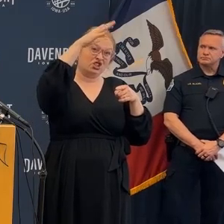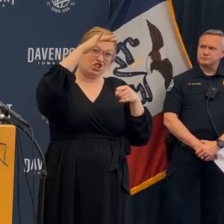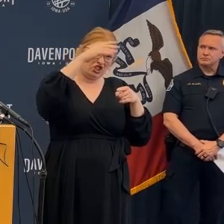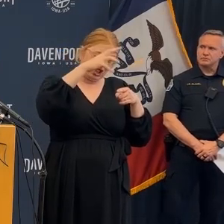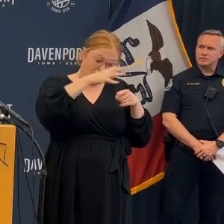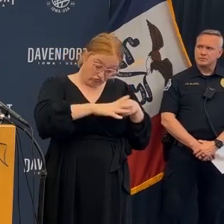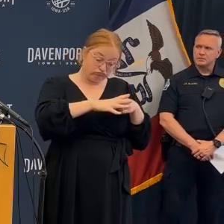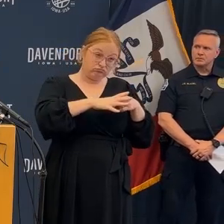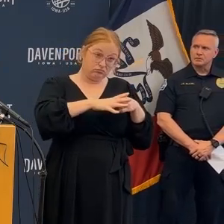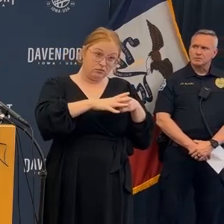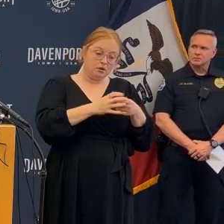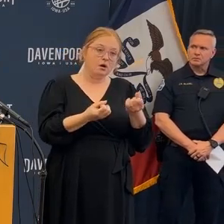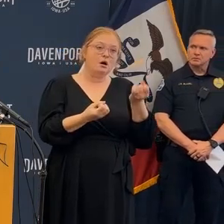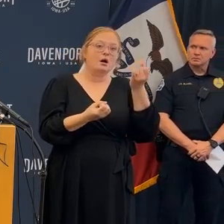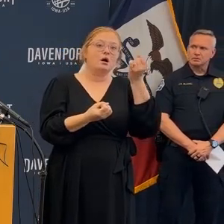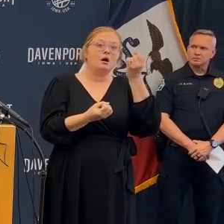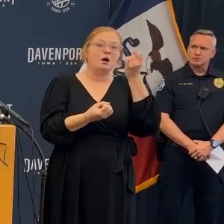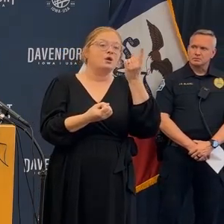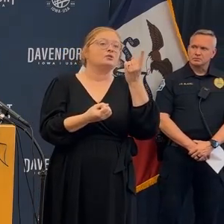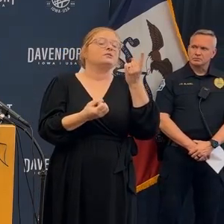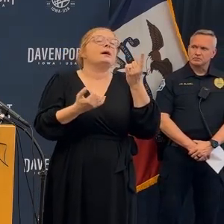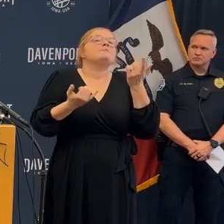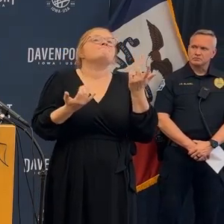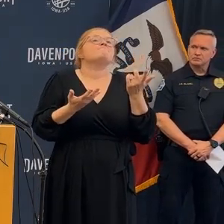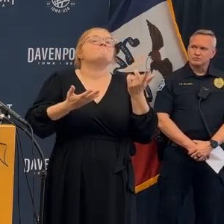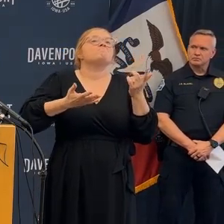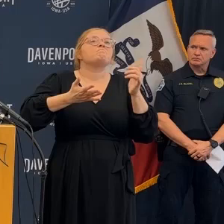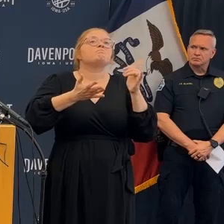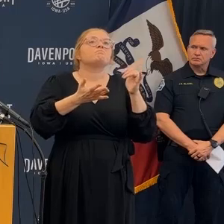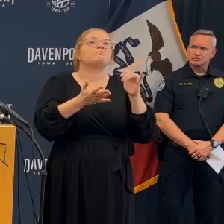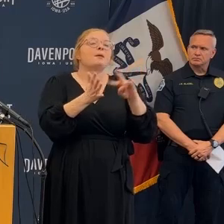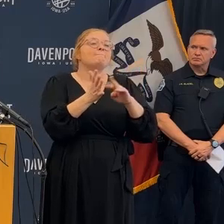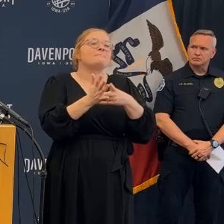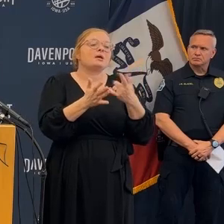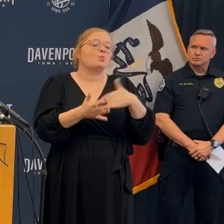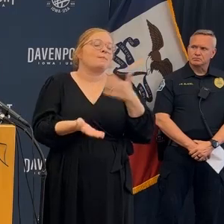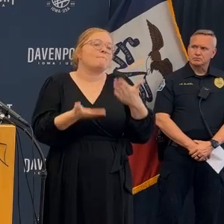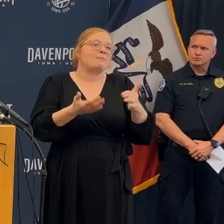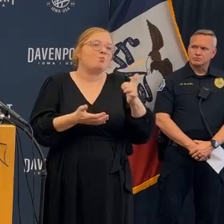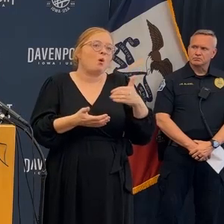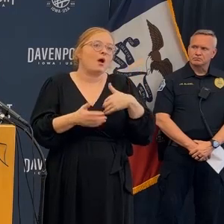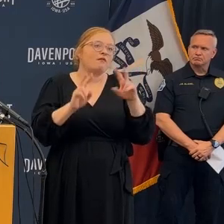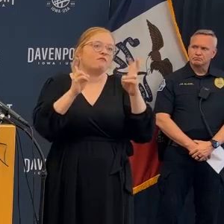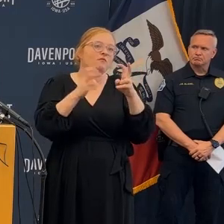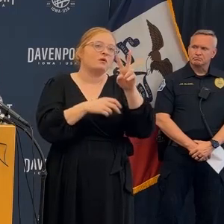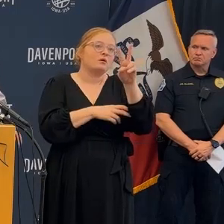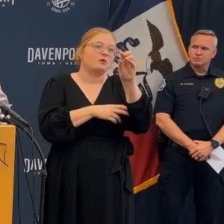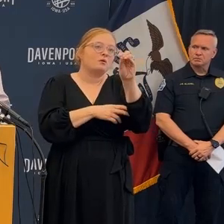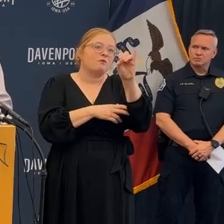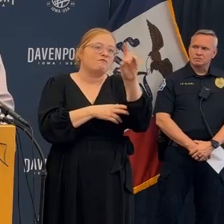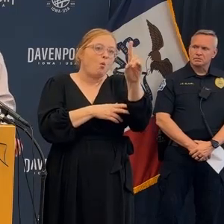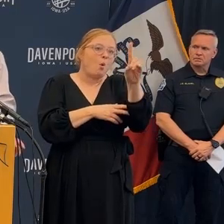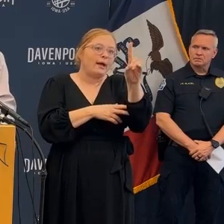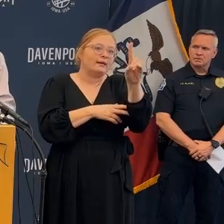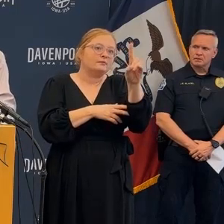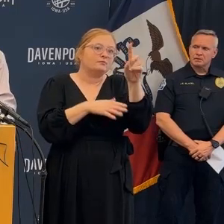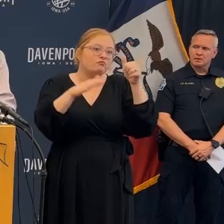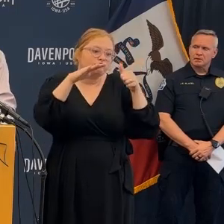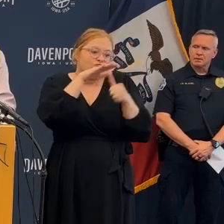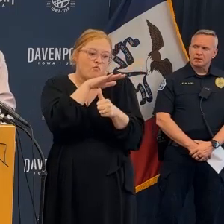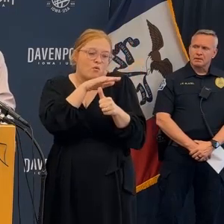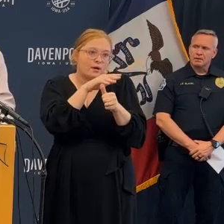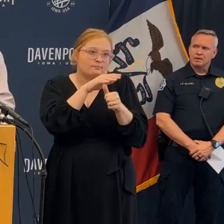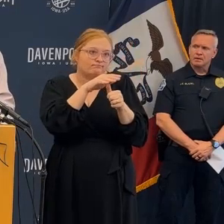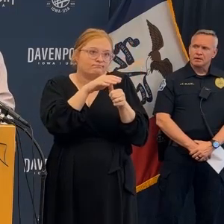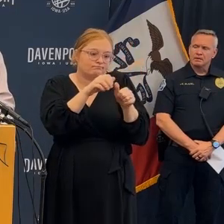and the basement okay that reduces the chances that there will be spaces what we call